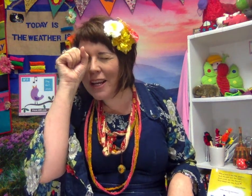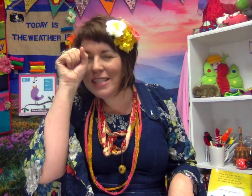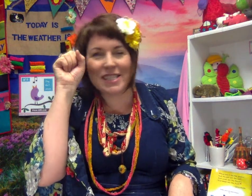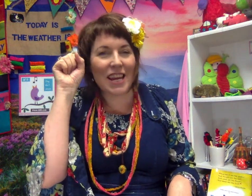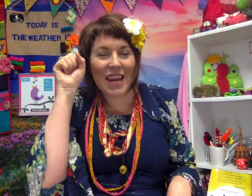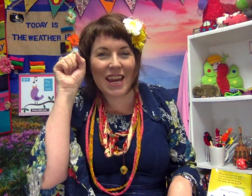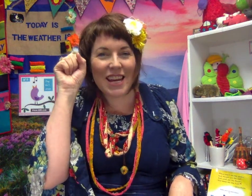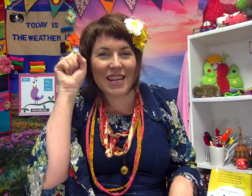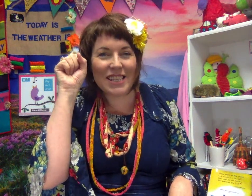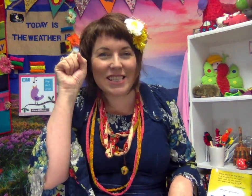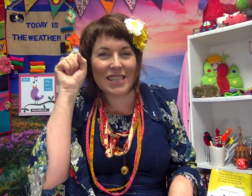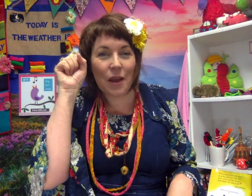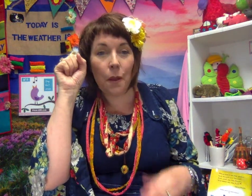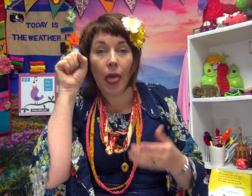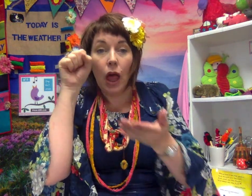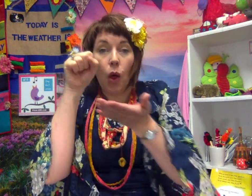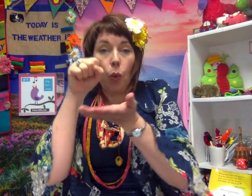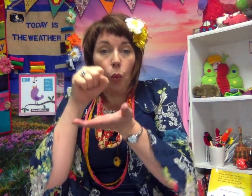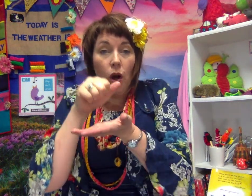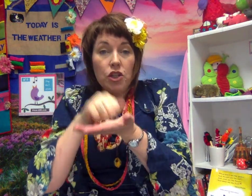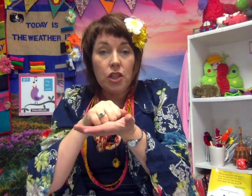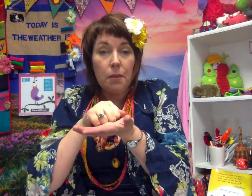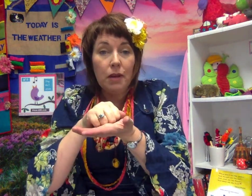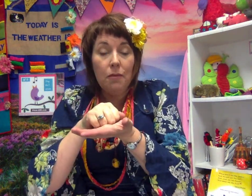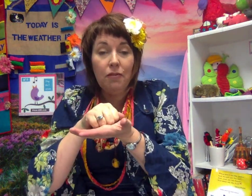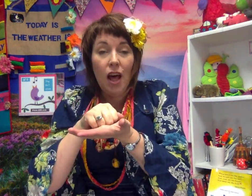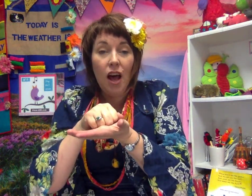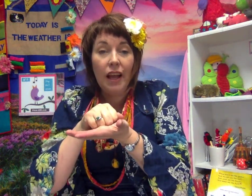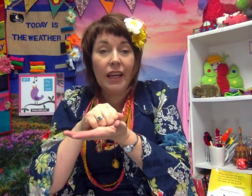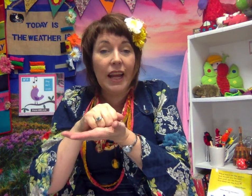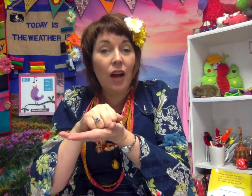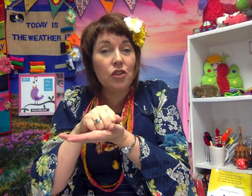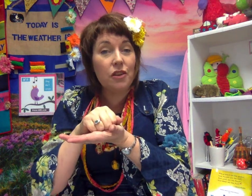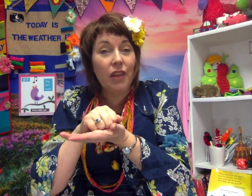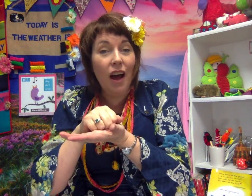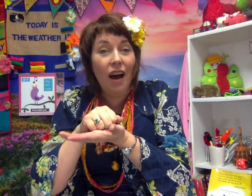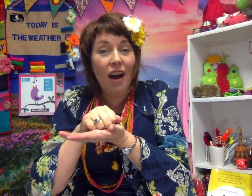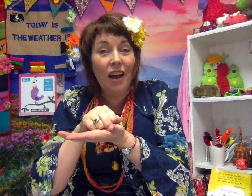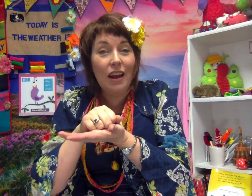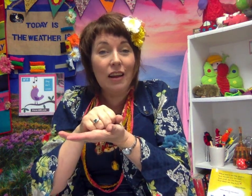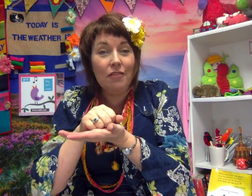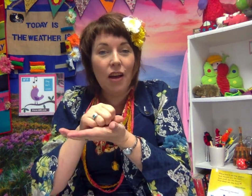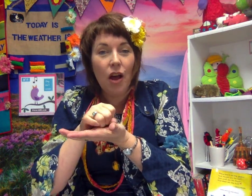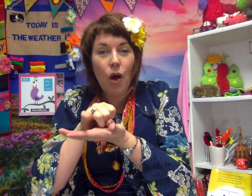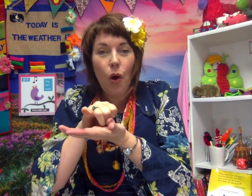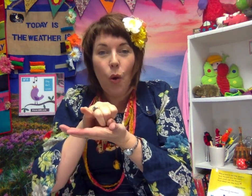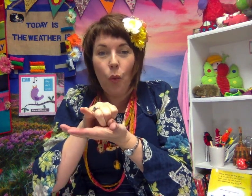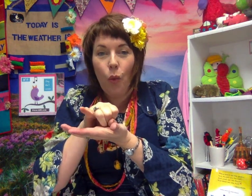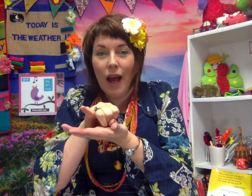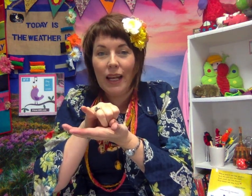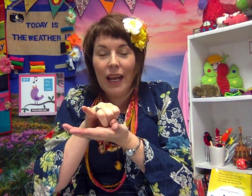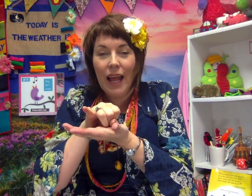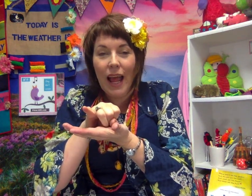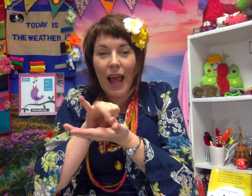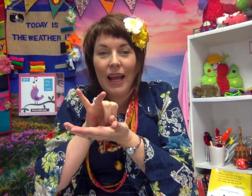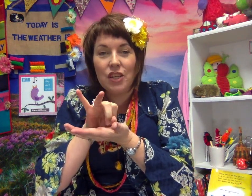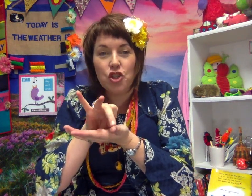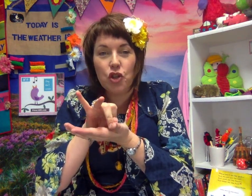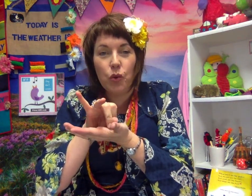sees. Watch them come flying out of the hive. 1 and 2